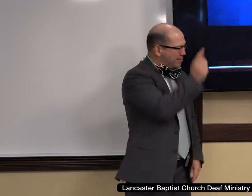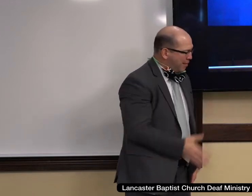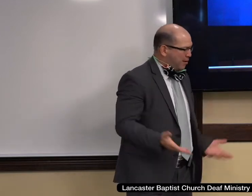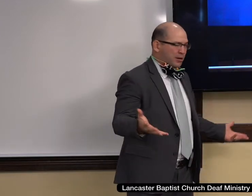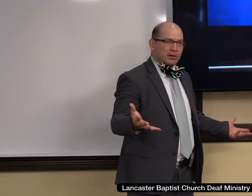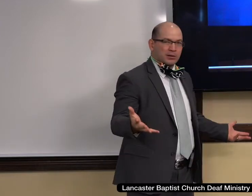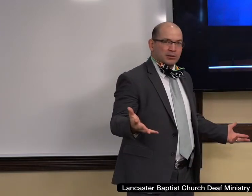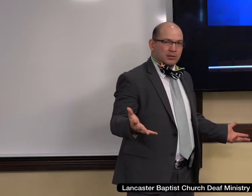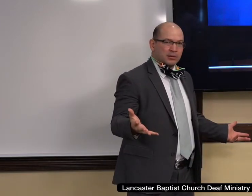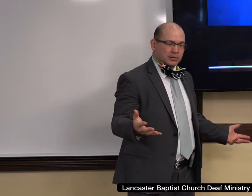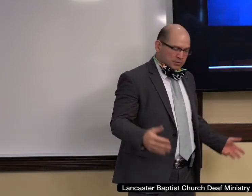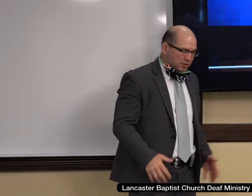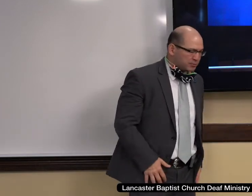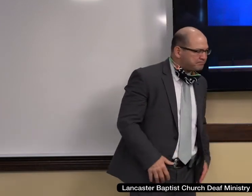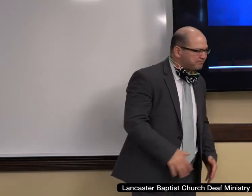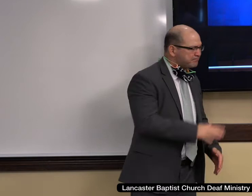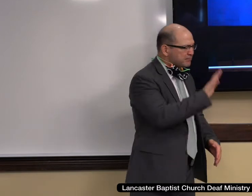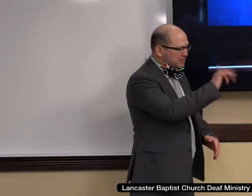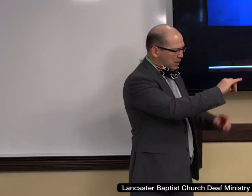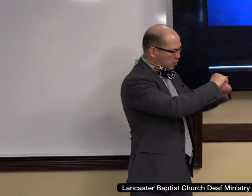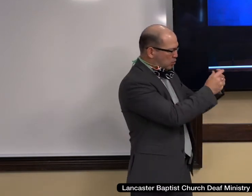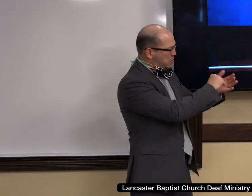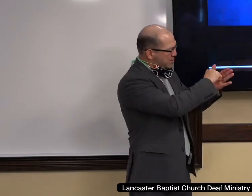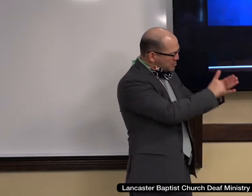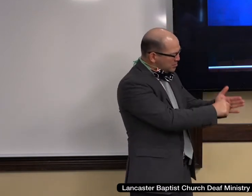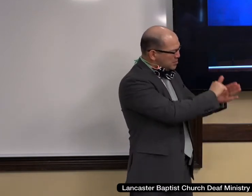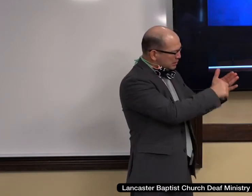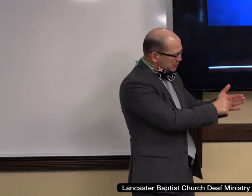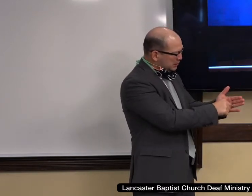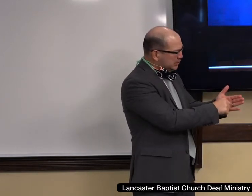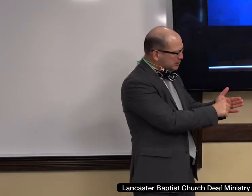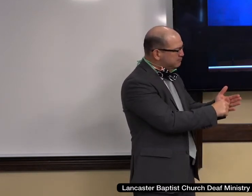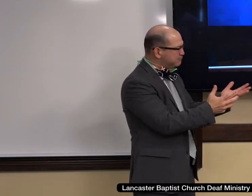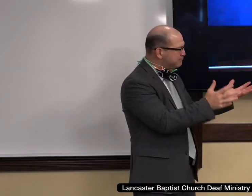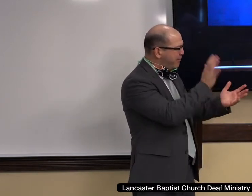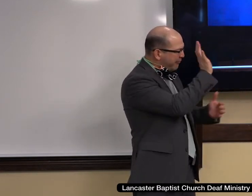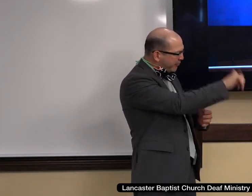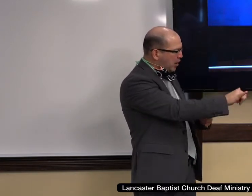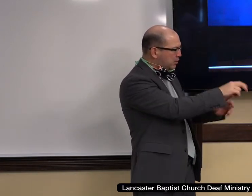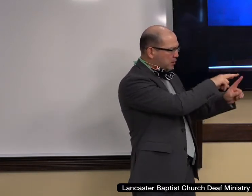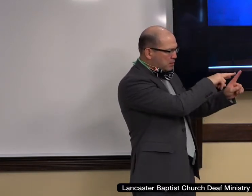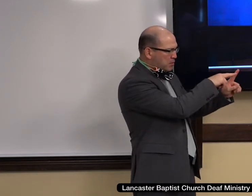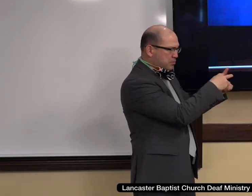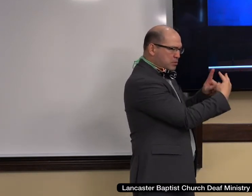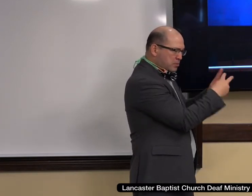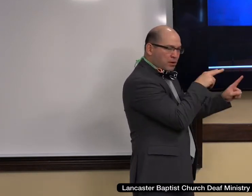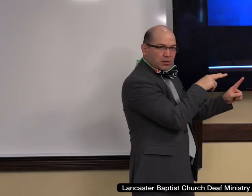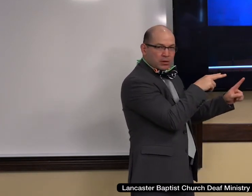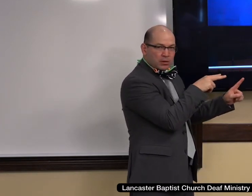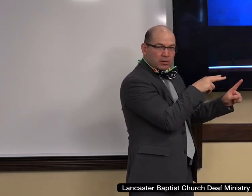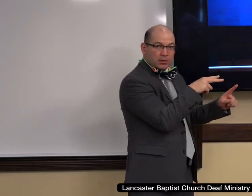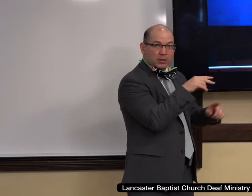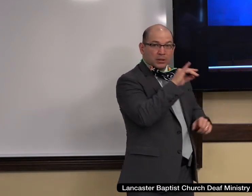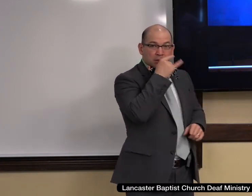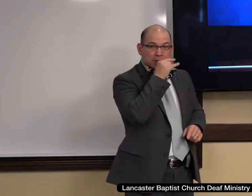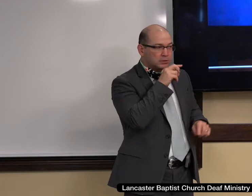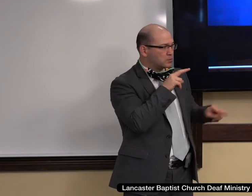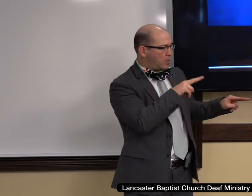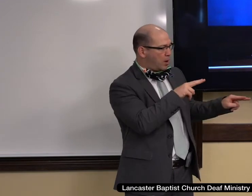uh, more and more young people are fleeing from and turning from God, their worldview is being completely changed and it is